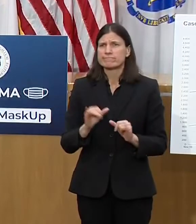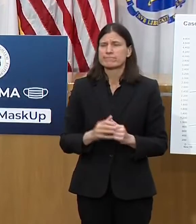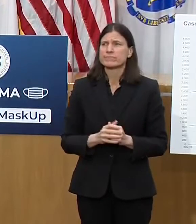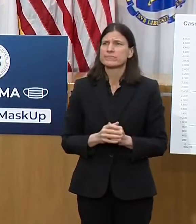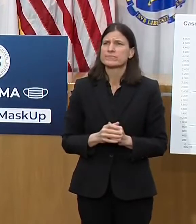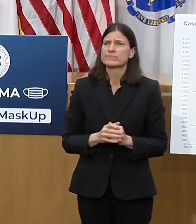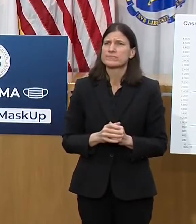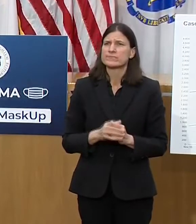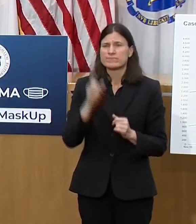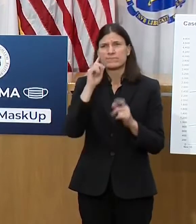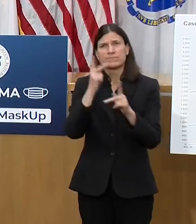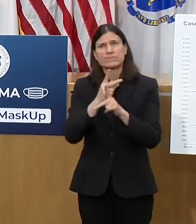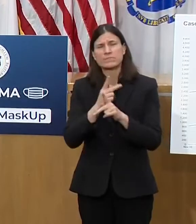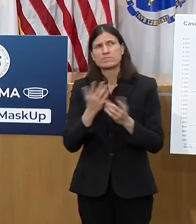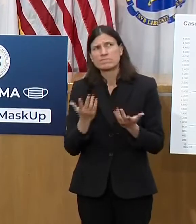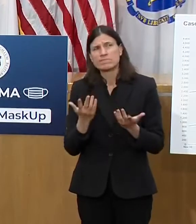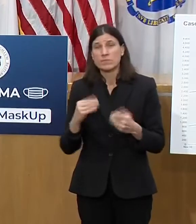pandemic.